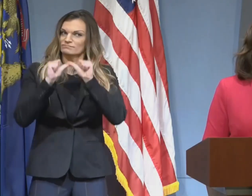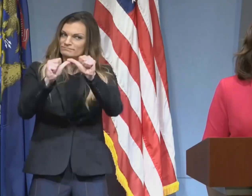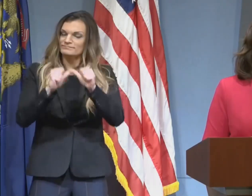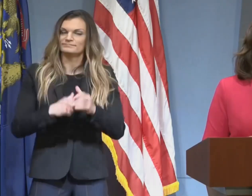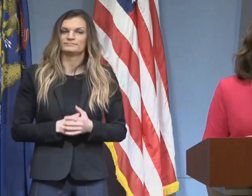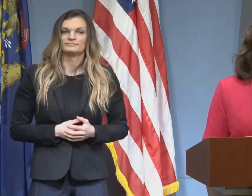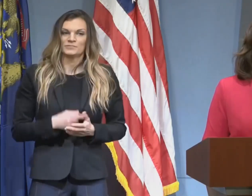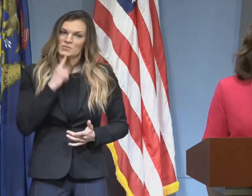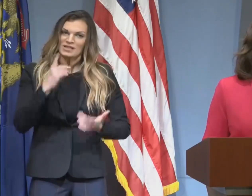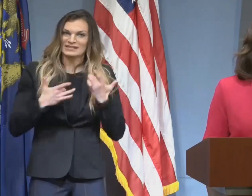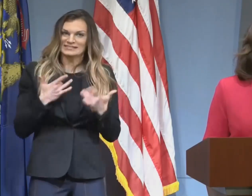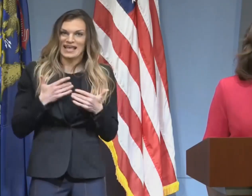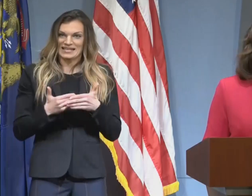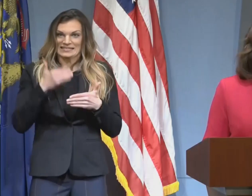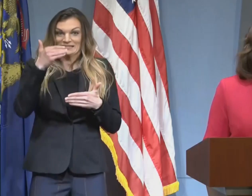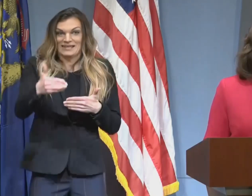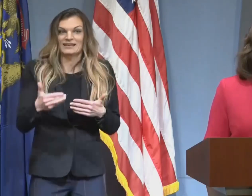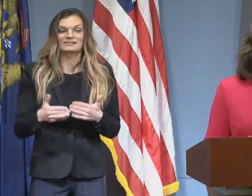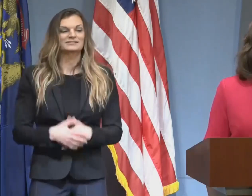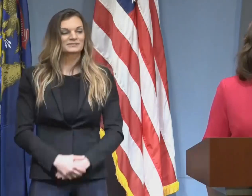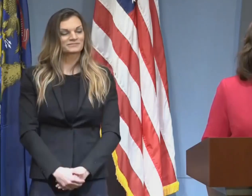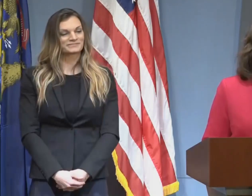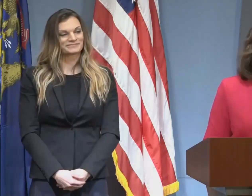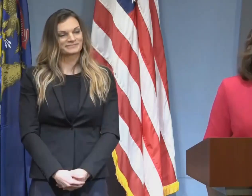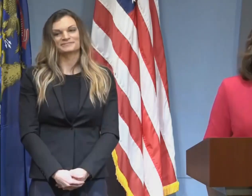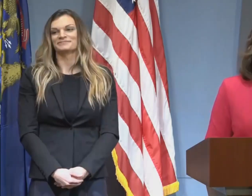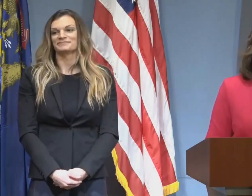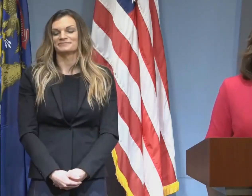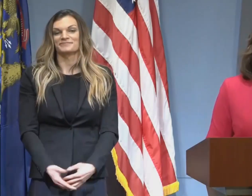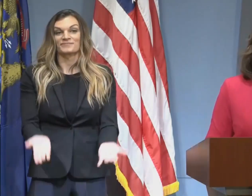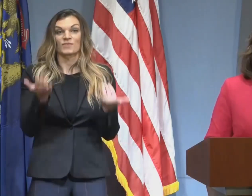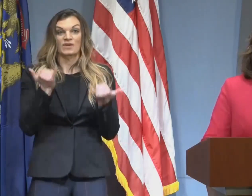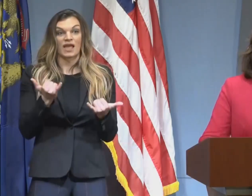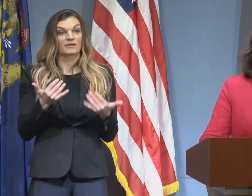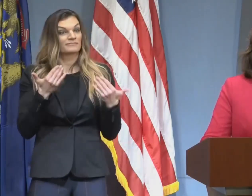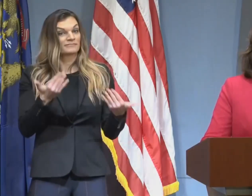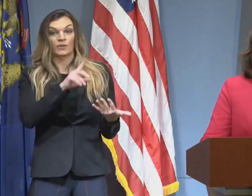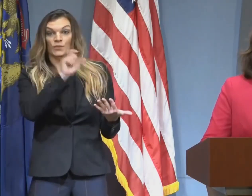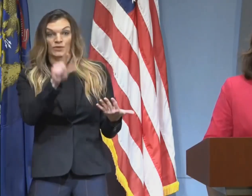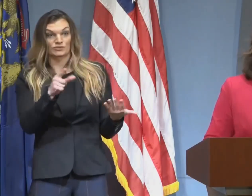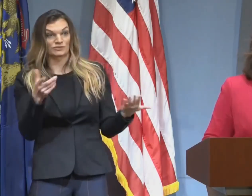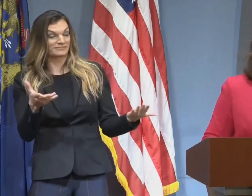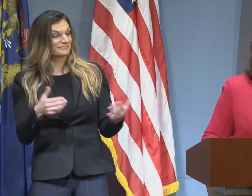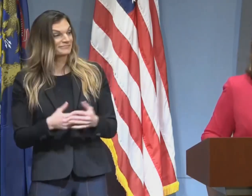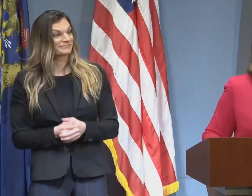next step and that's the timeline. So with that, let's open it up for some questions.